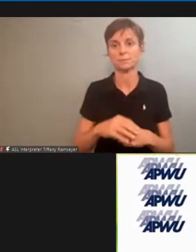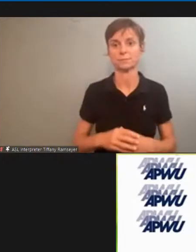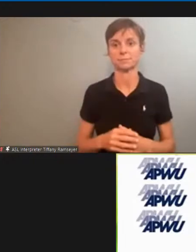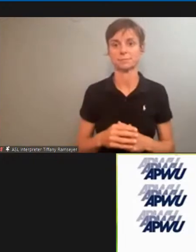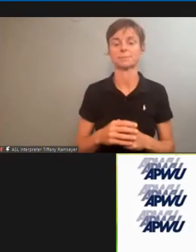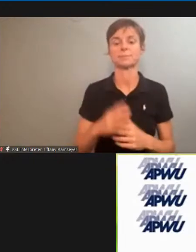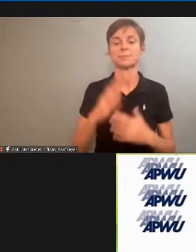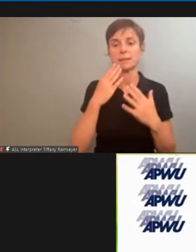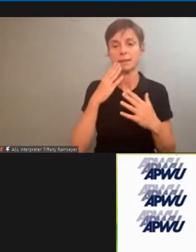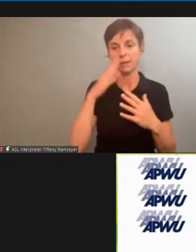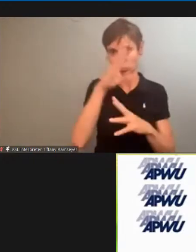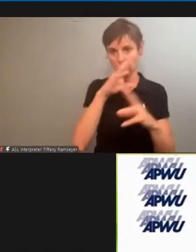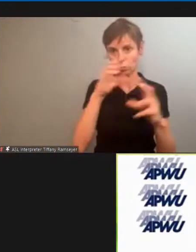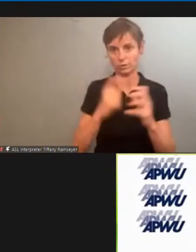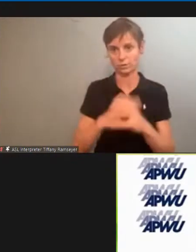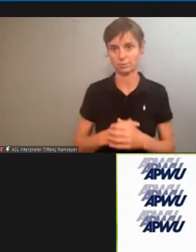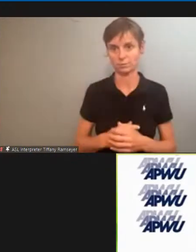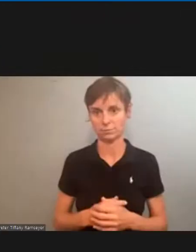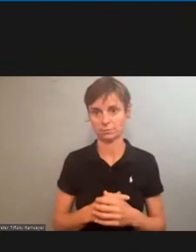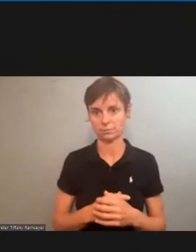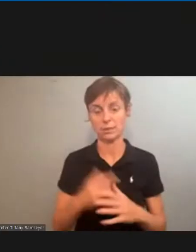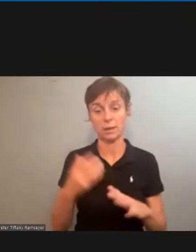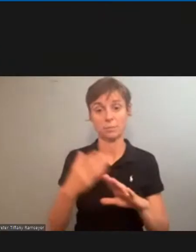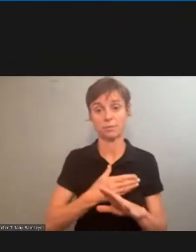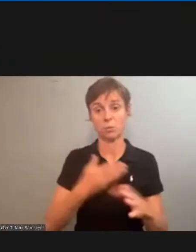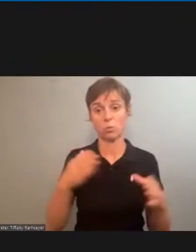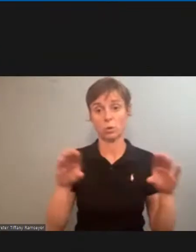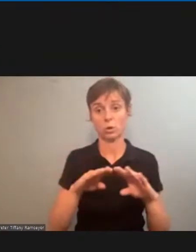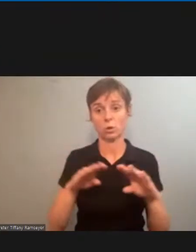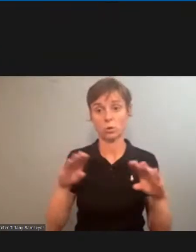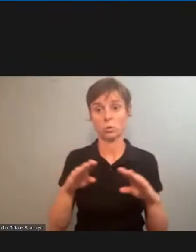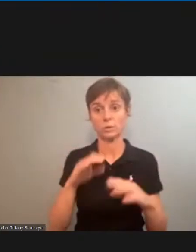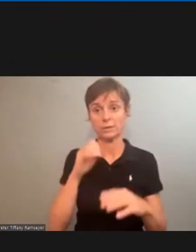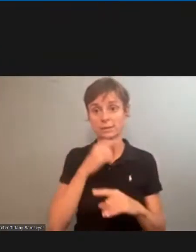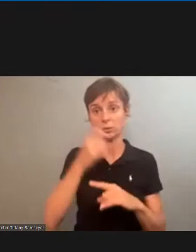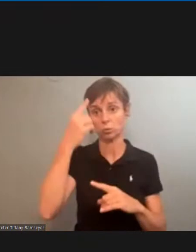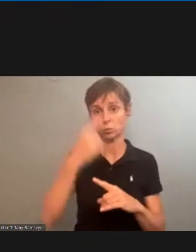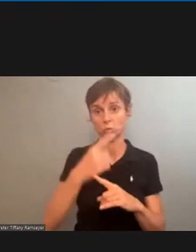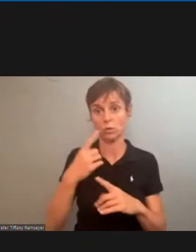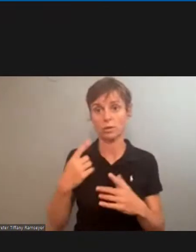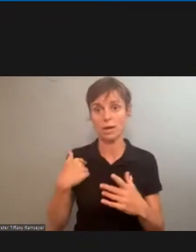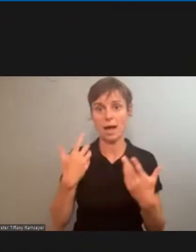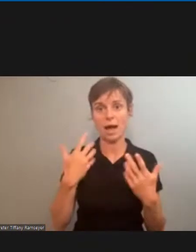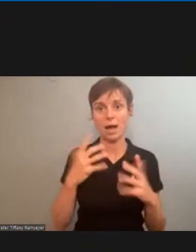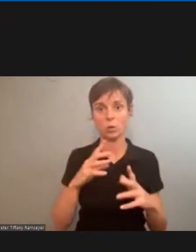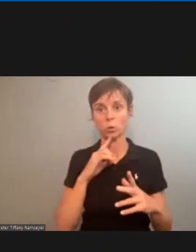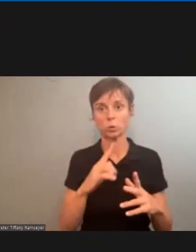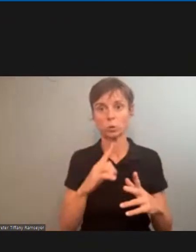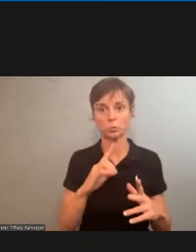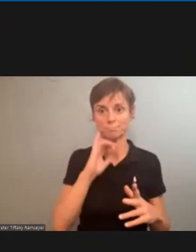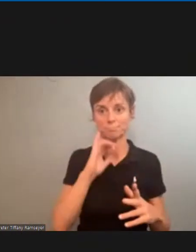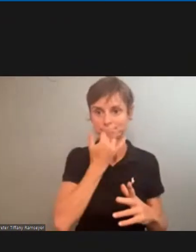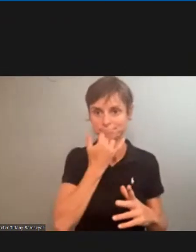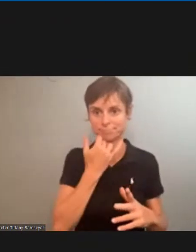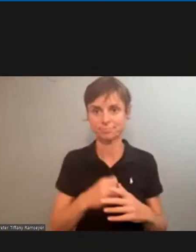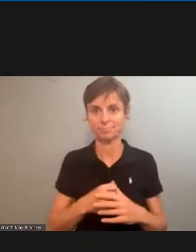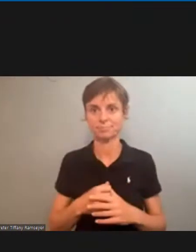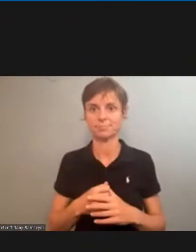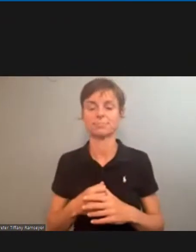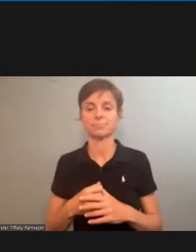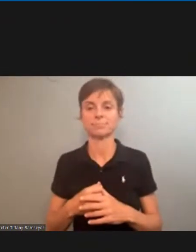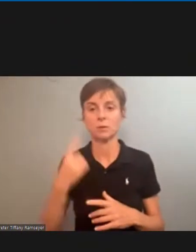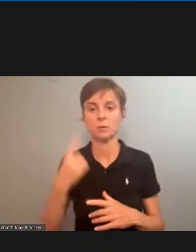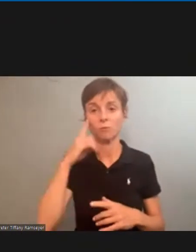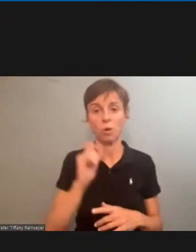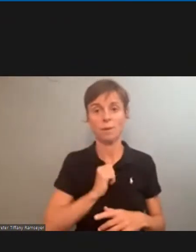thank you president dimestine before we close out sisters and brothers and i don't want to be remiss in saying on behalf